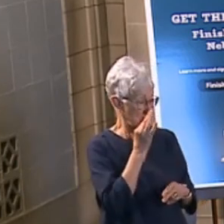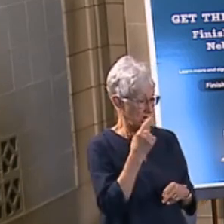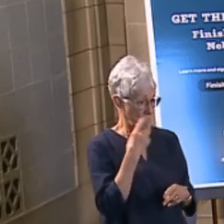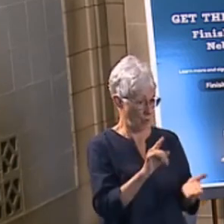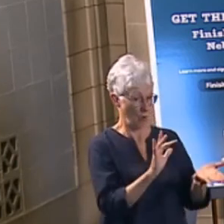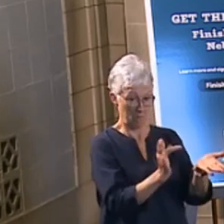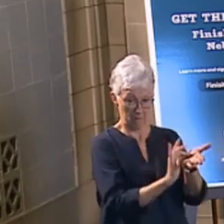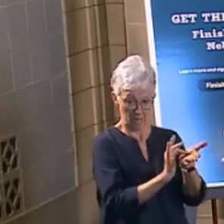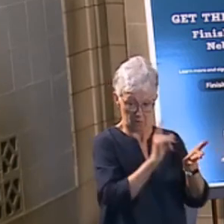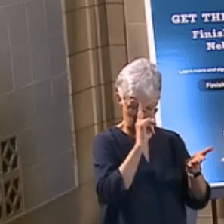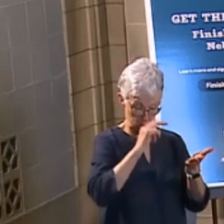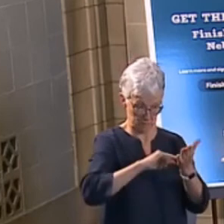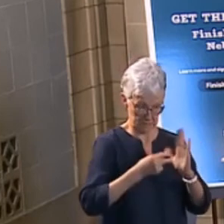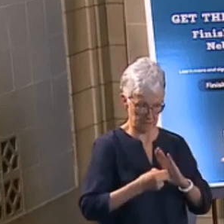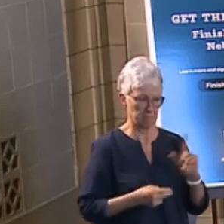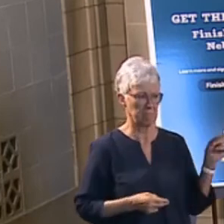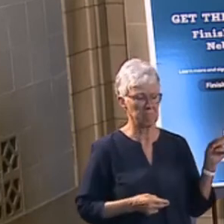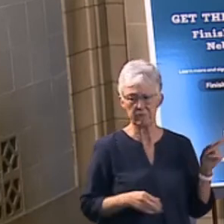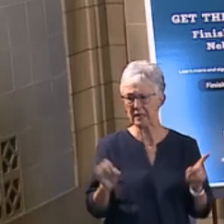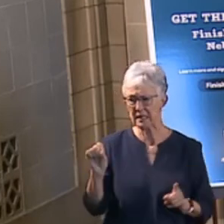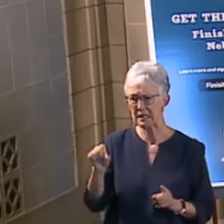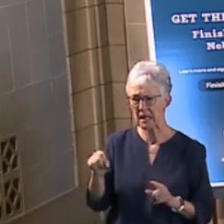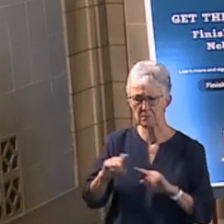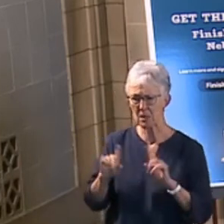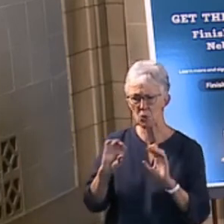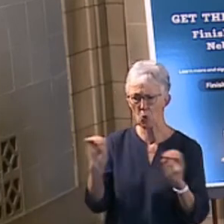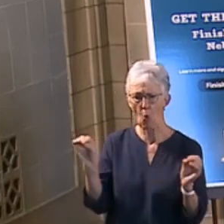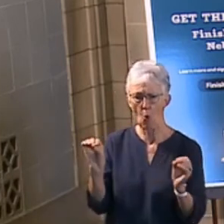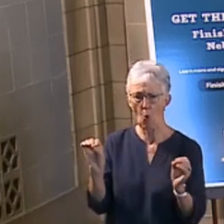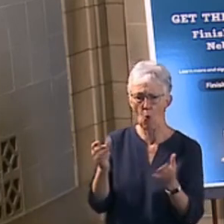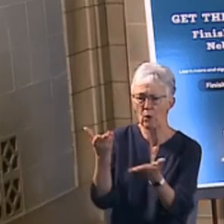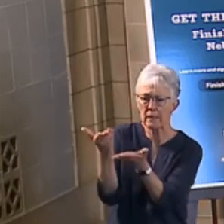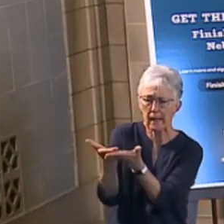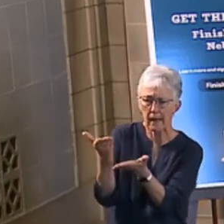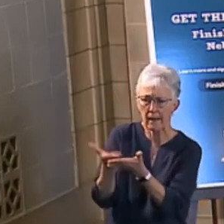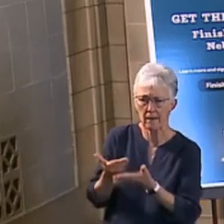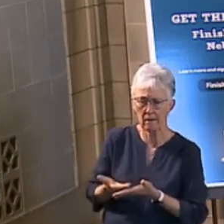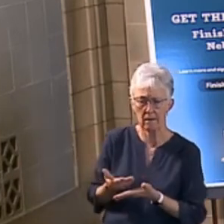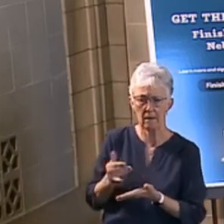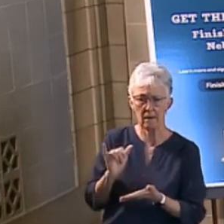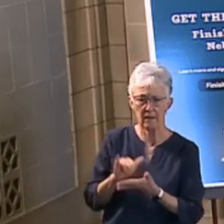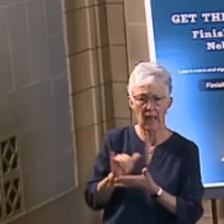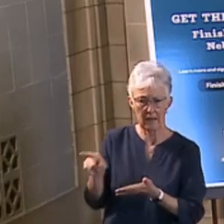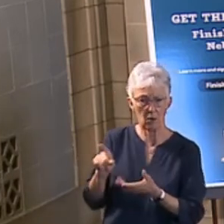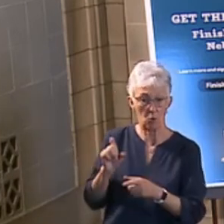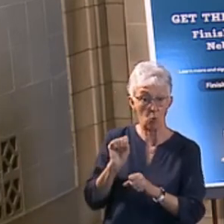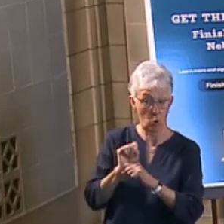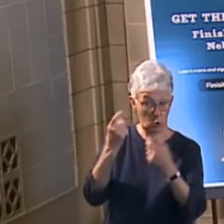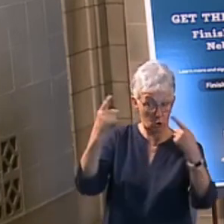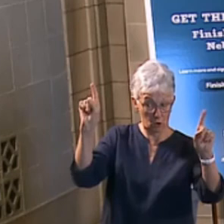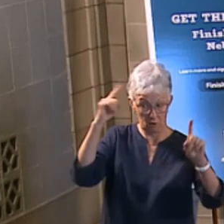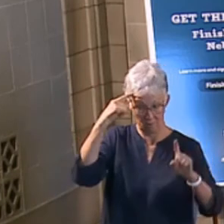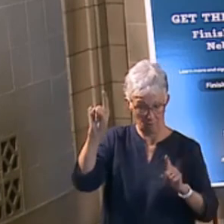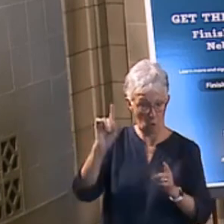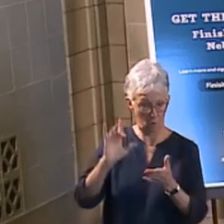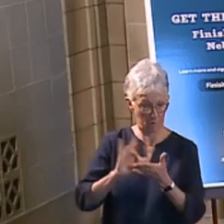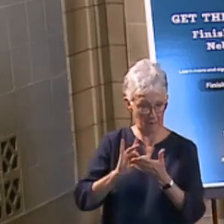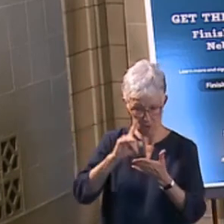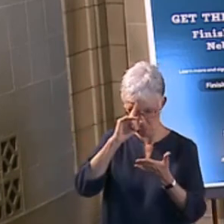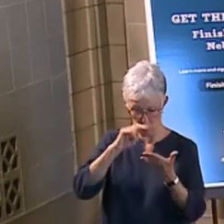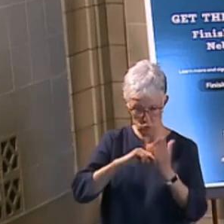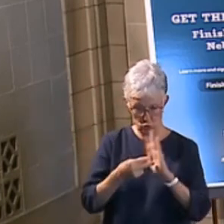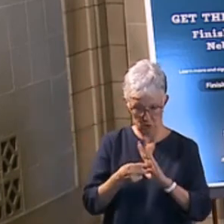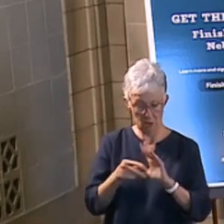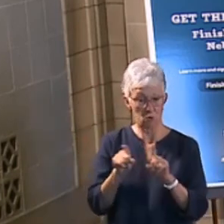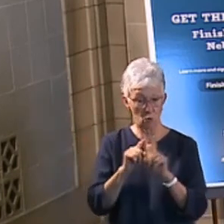legalized it, supposedly for medical purposes, but there's no data to show that it actually works for any medical purposes. And we can see in those states like Colorado that have taken the